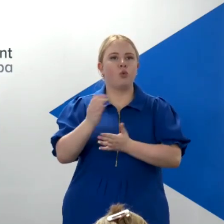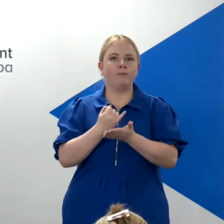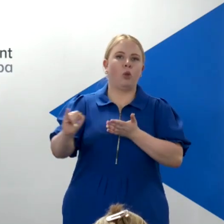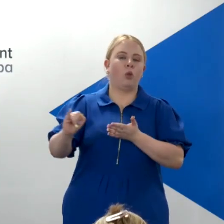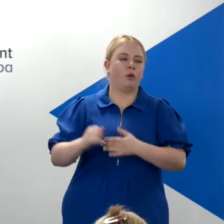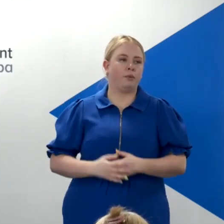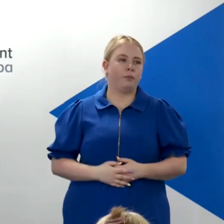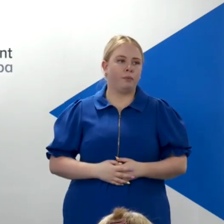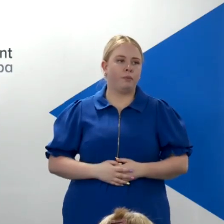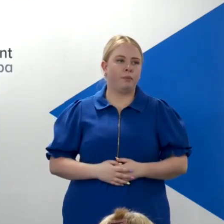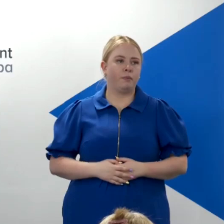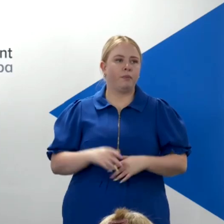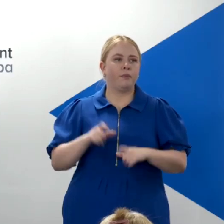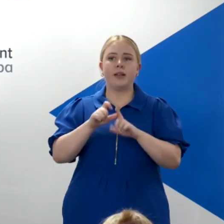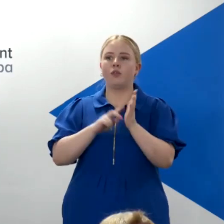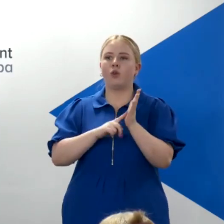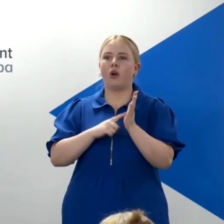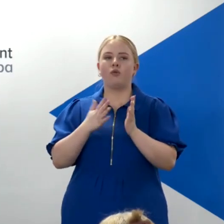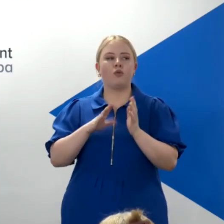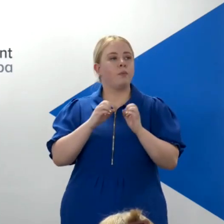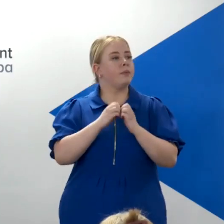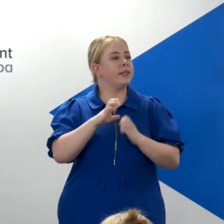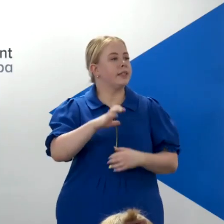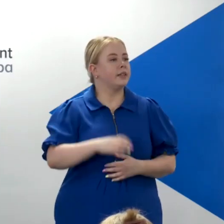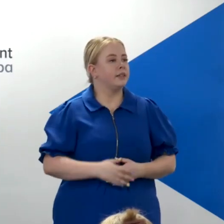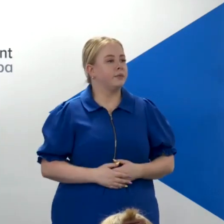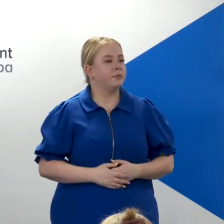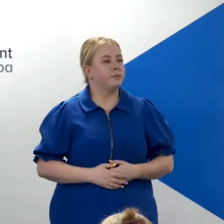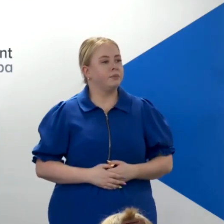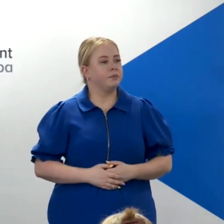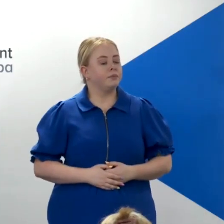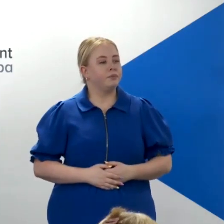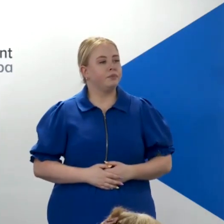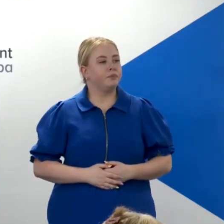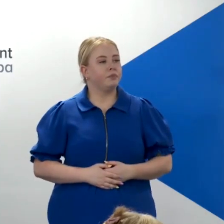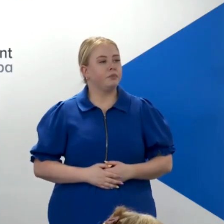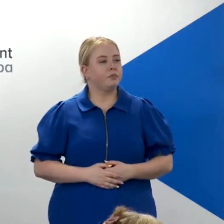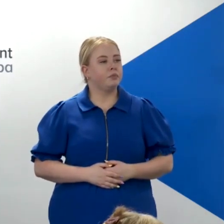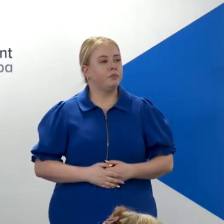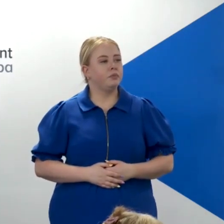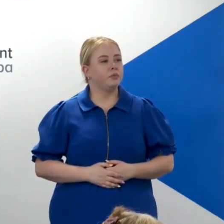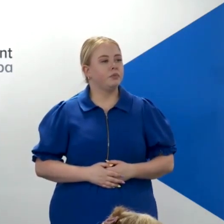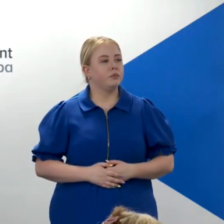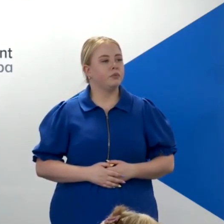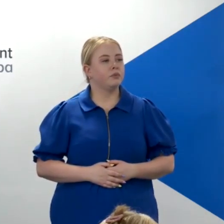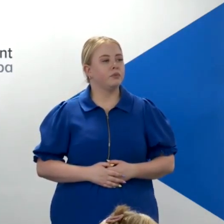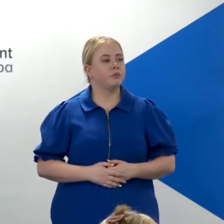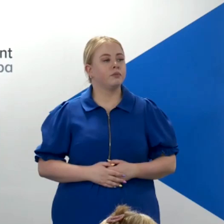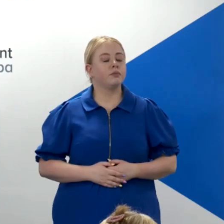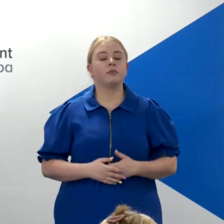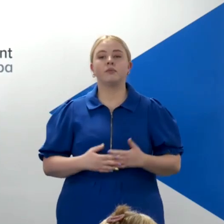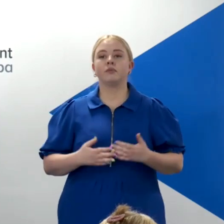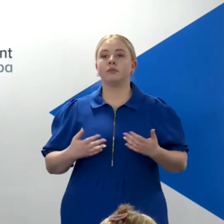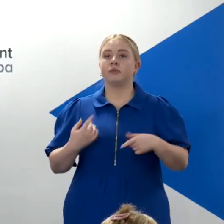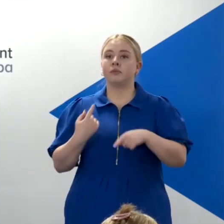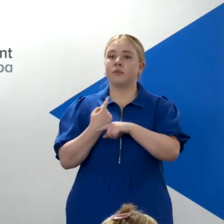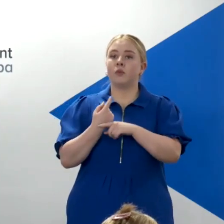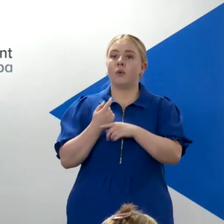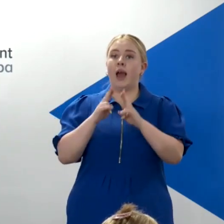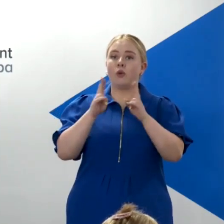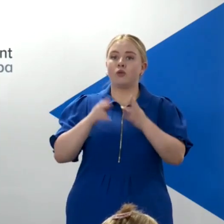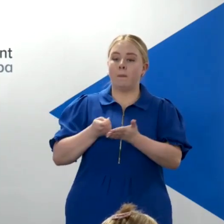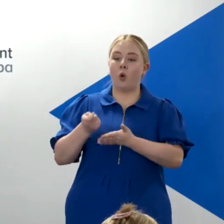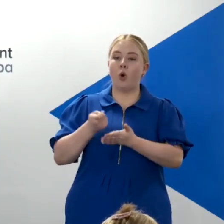We have David Lockhart from BBC. Thanks, First Minister. With mortgage rates as high as they are,